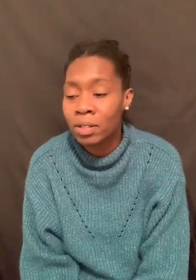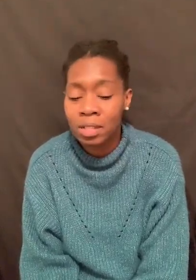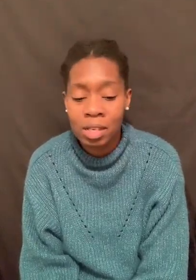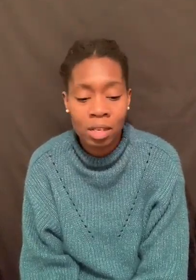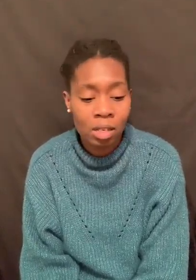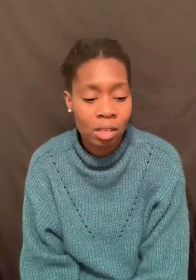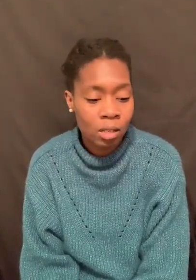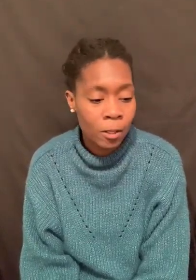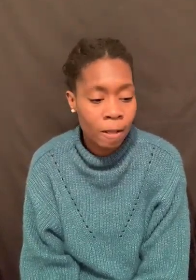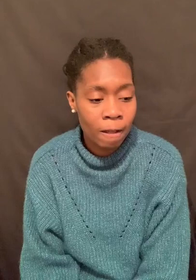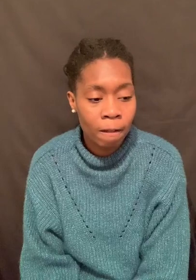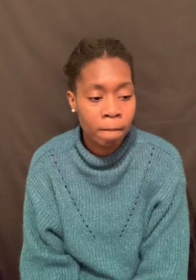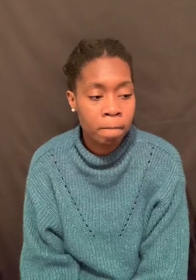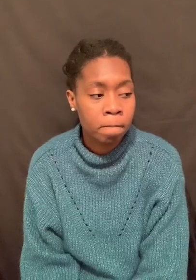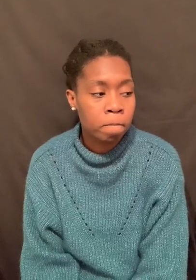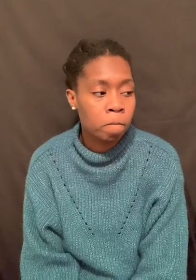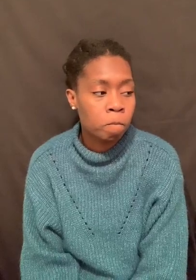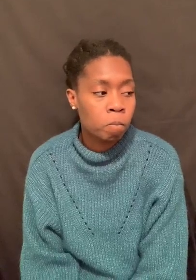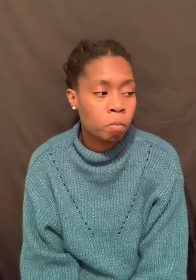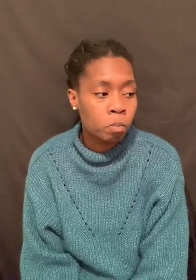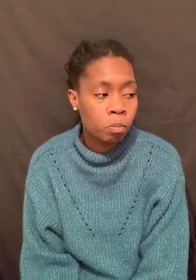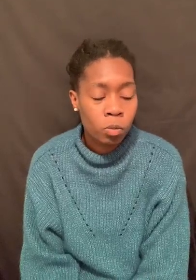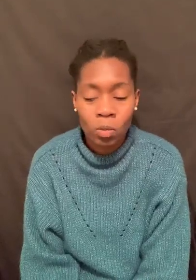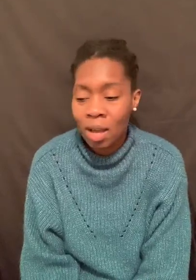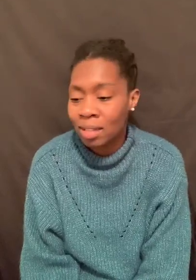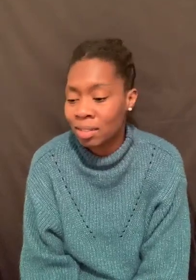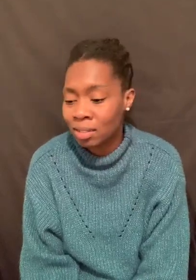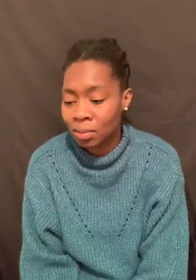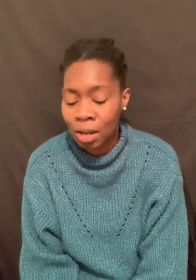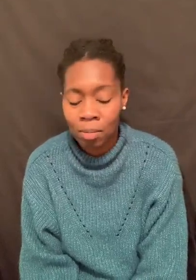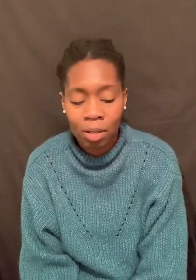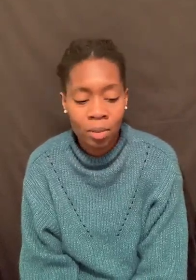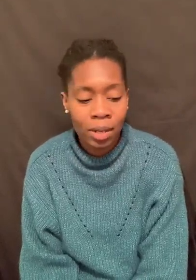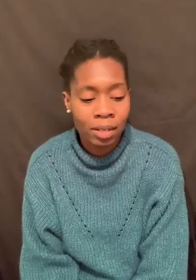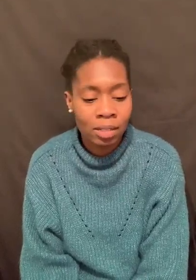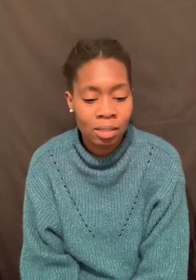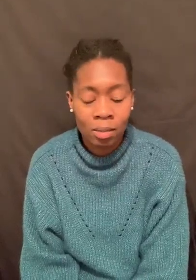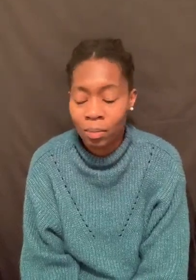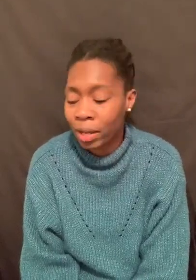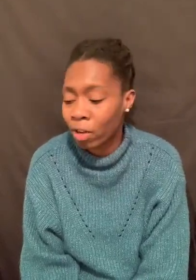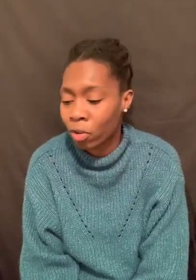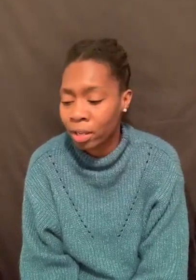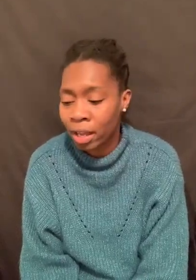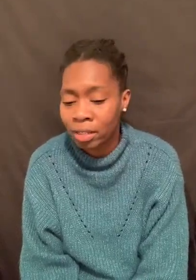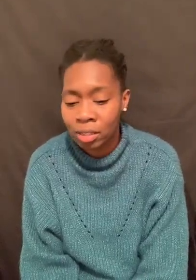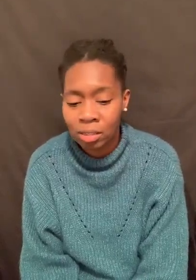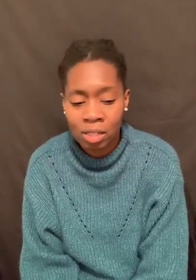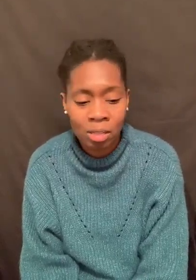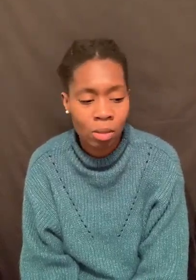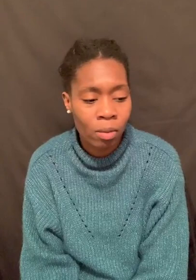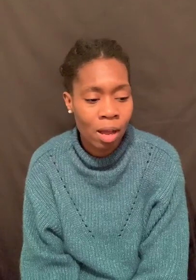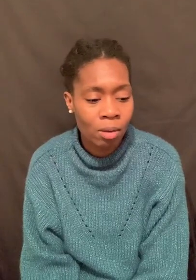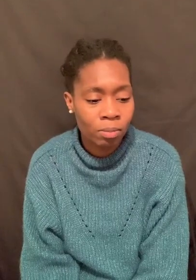Army Petite. Yeah. We got a sister. We got a We got this. They're in fornication. They're sticking around.